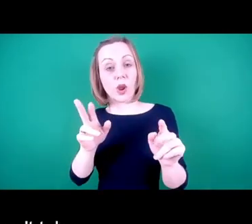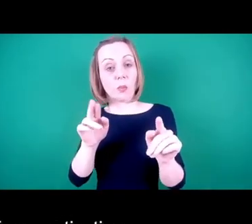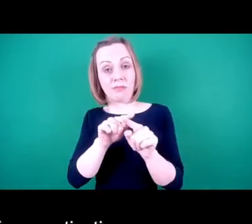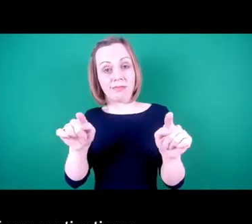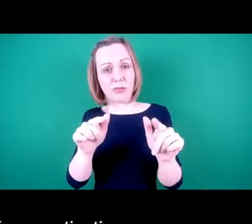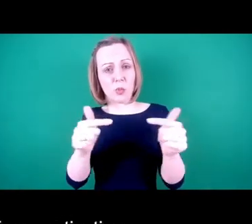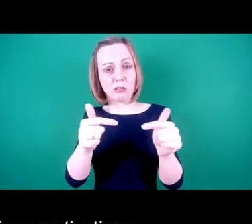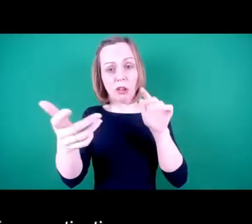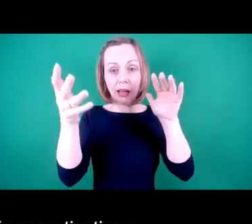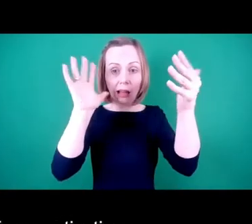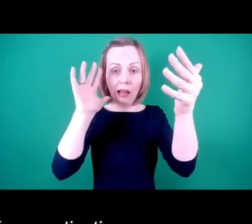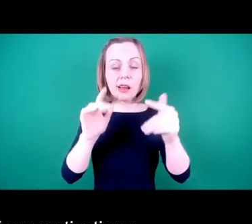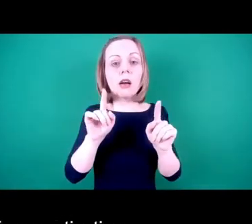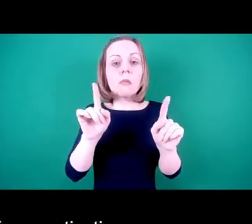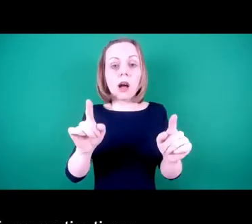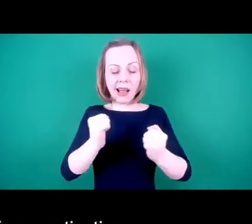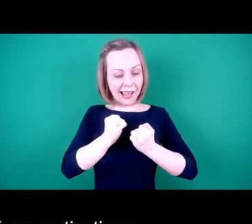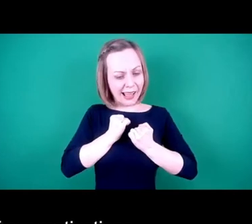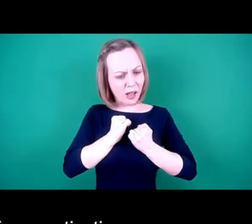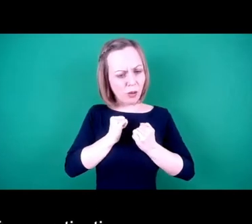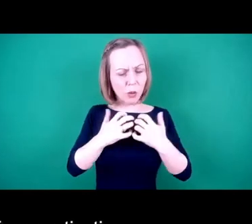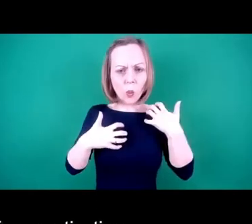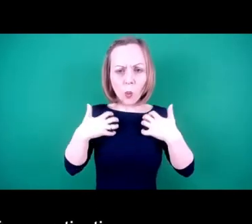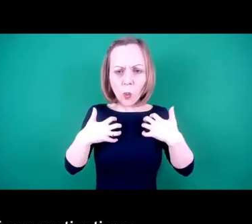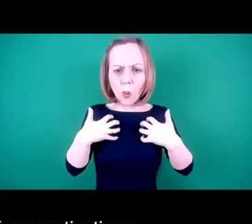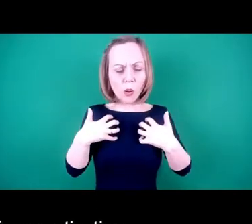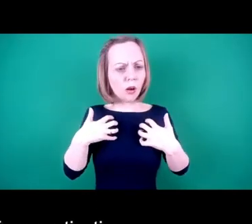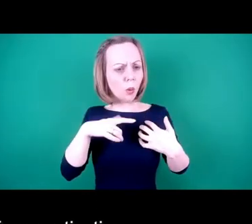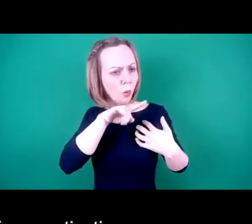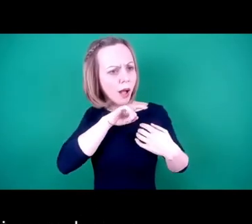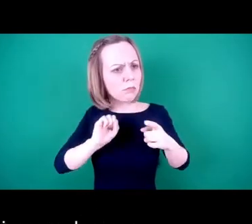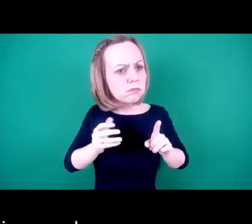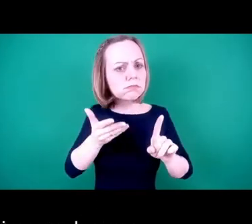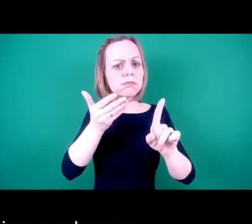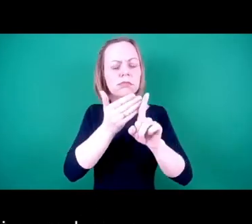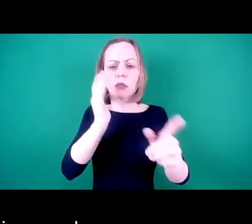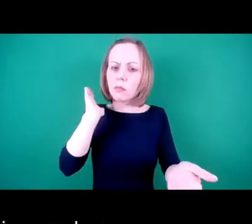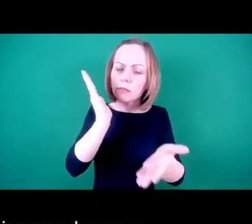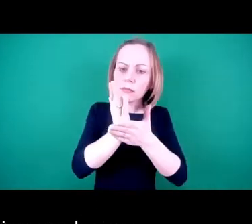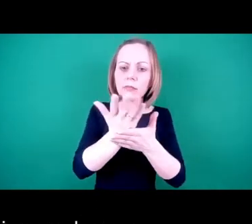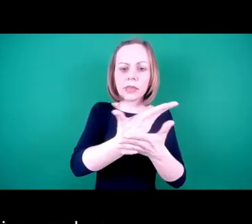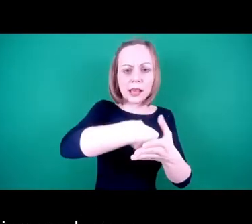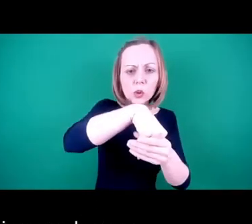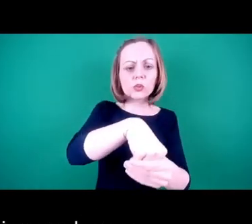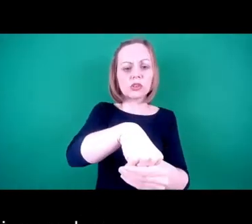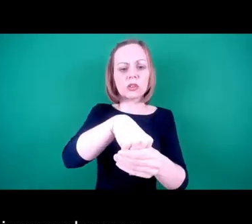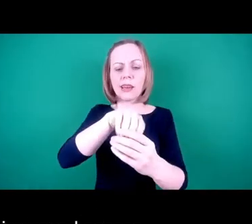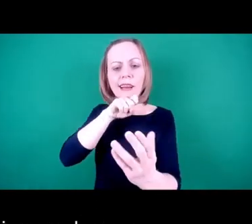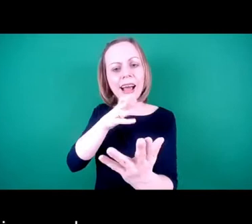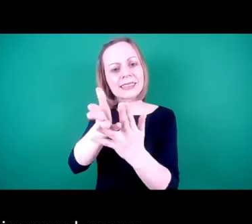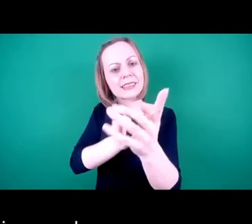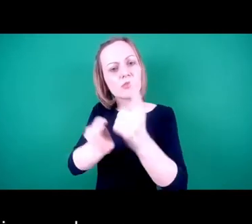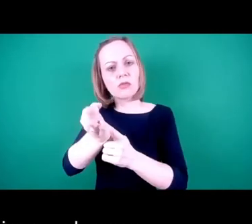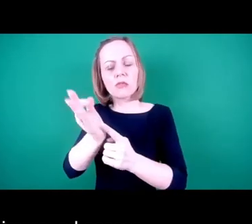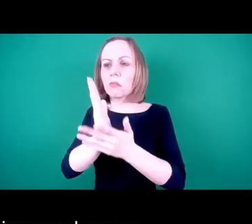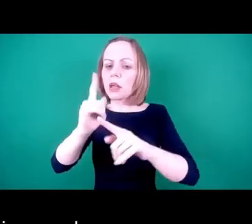just wanted to underline some of our motivations in seeking increased diversity, genuine inclusion and improved access. That